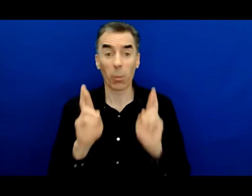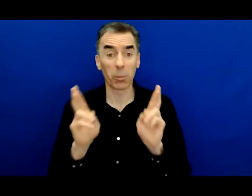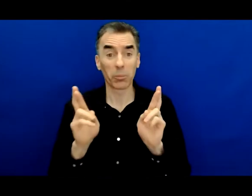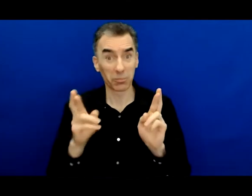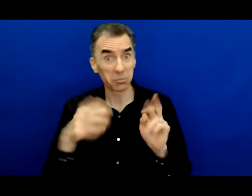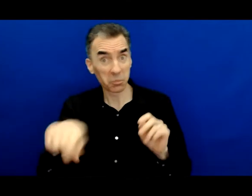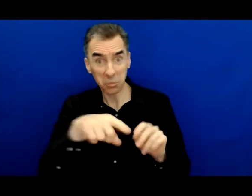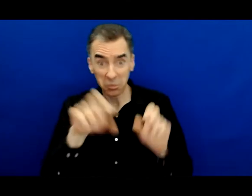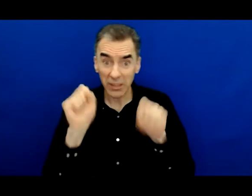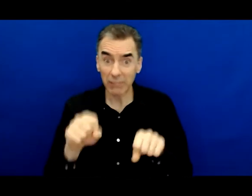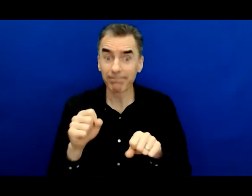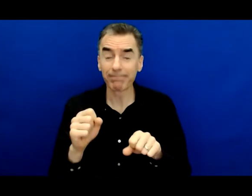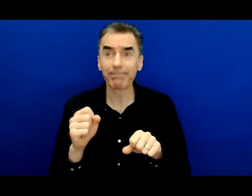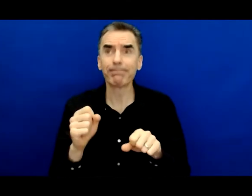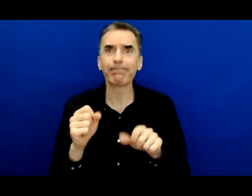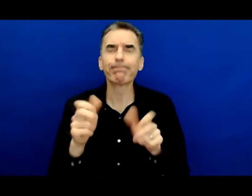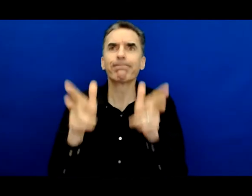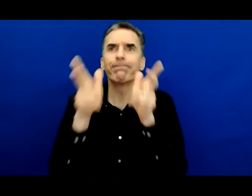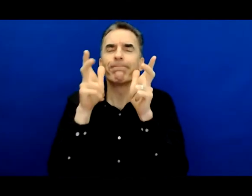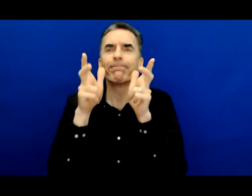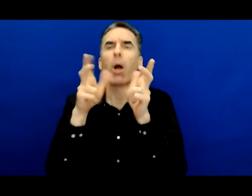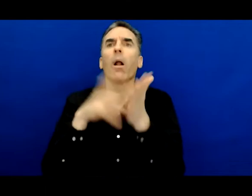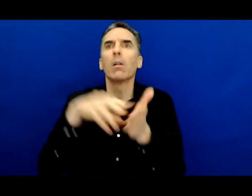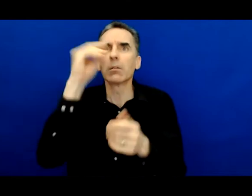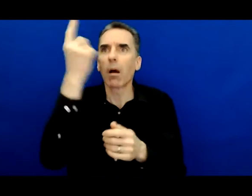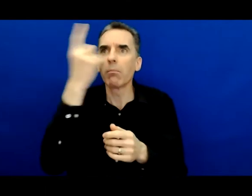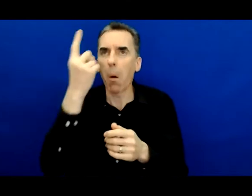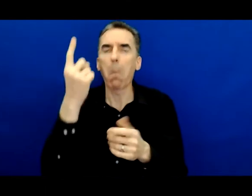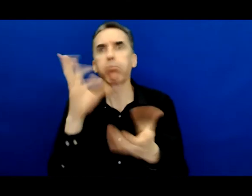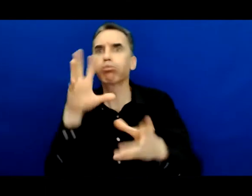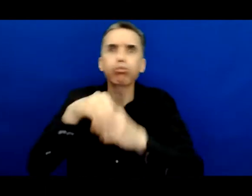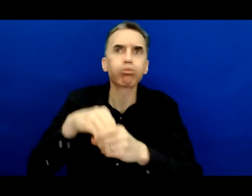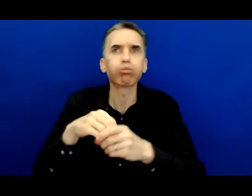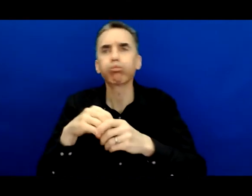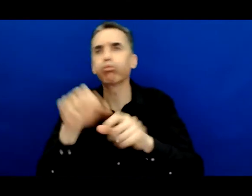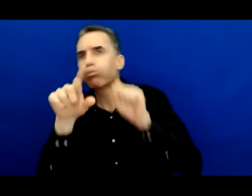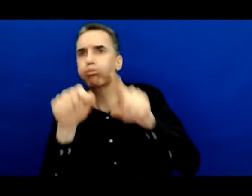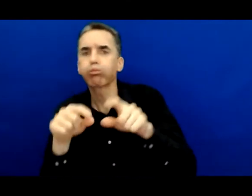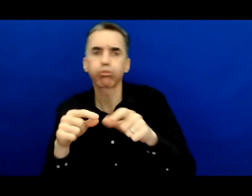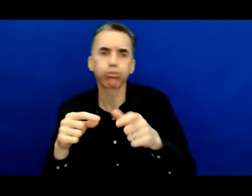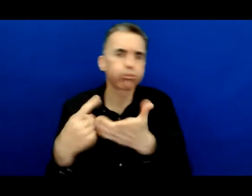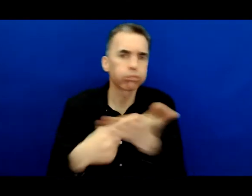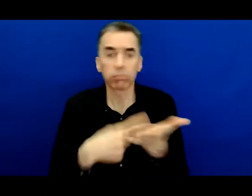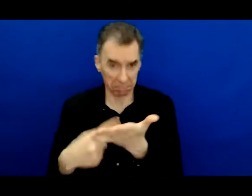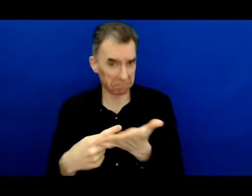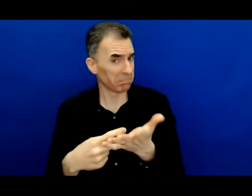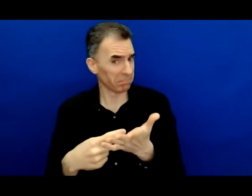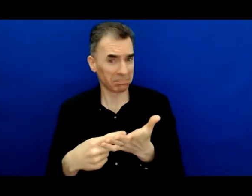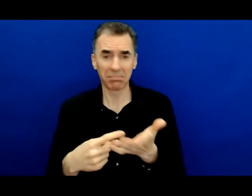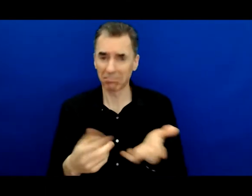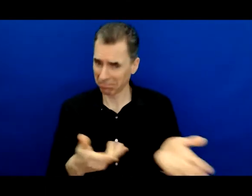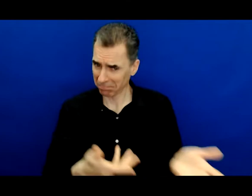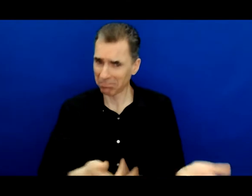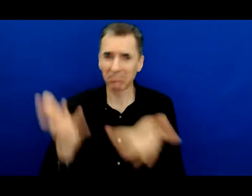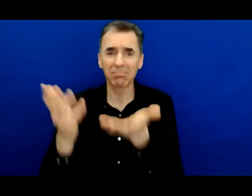listen, to learn, and to engage. And, and also, at the end of, you know, each